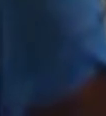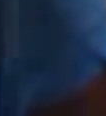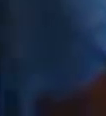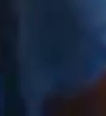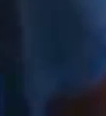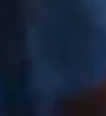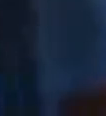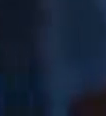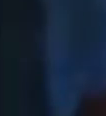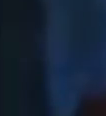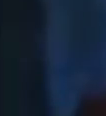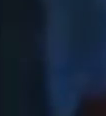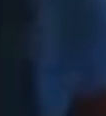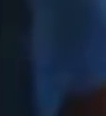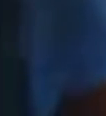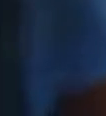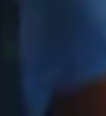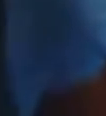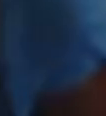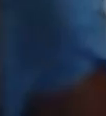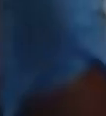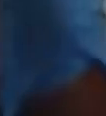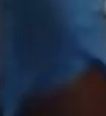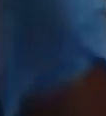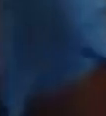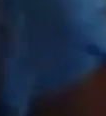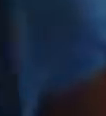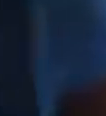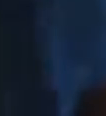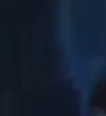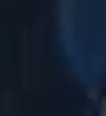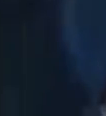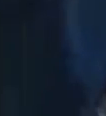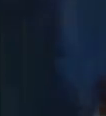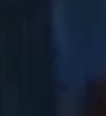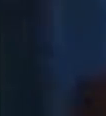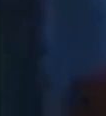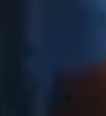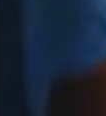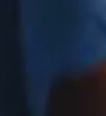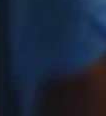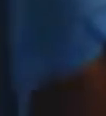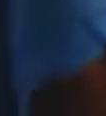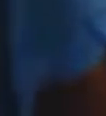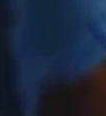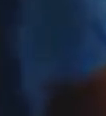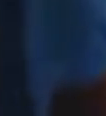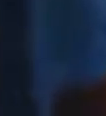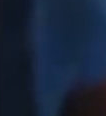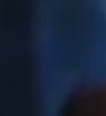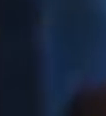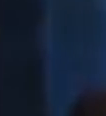economic process if our government is serious about reducing poverty and increasing the standard of living.